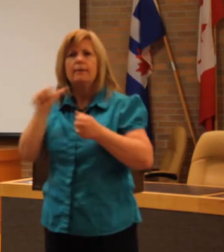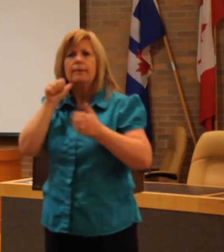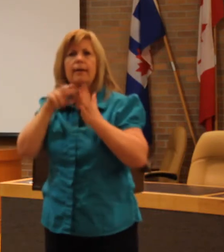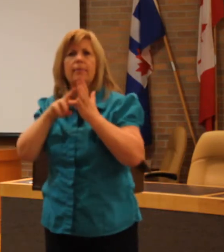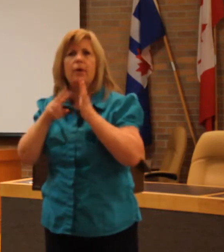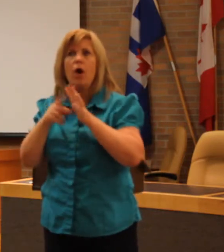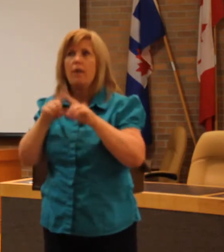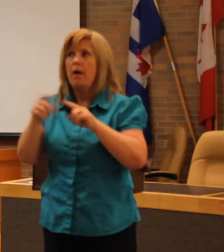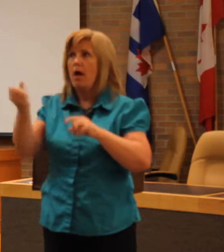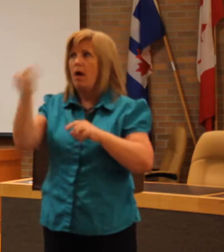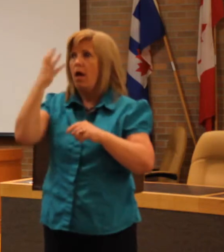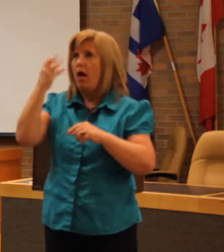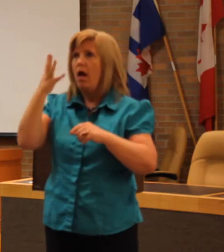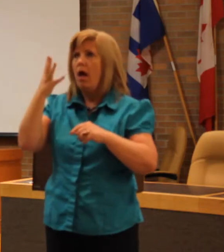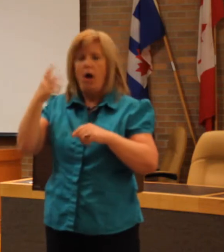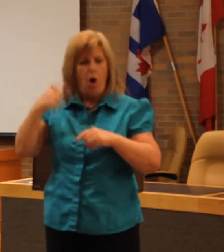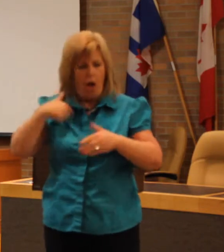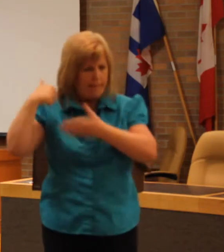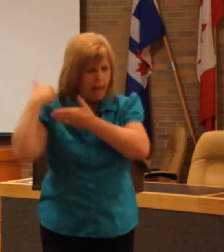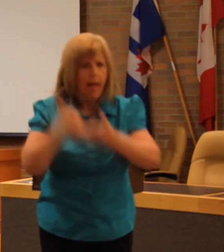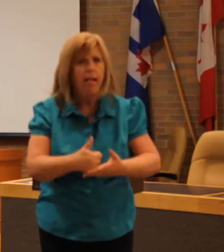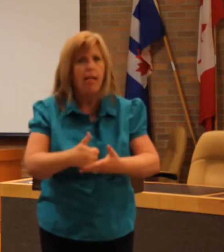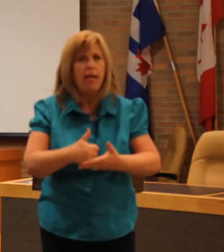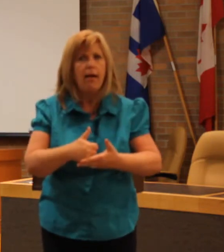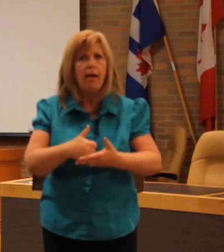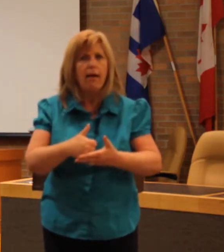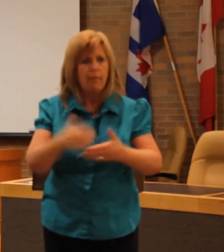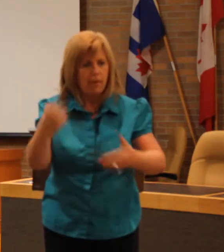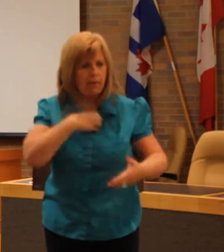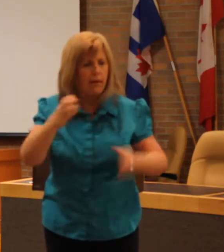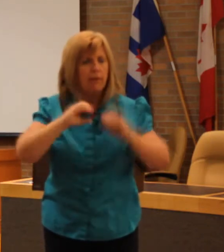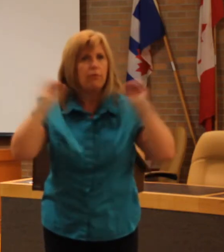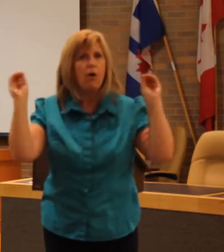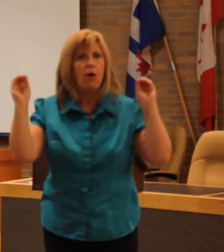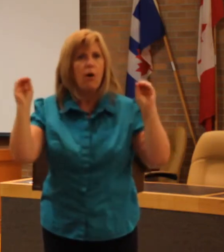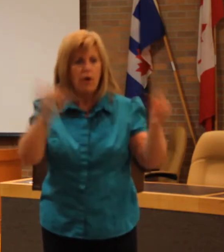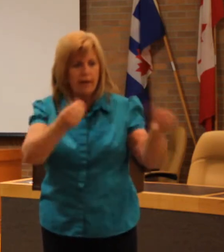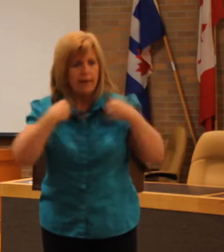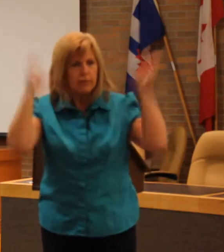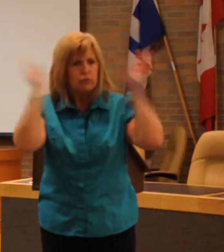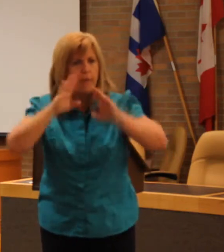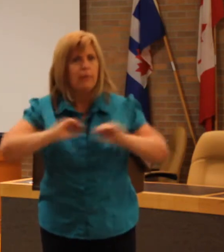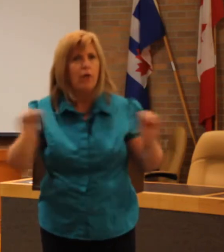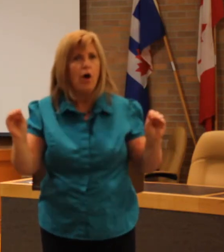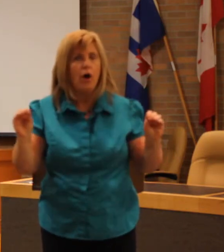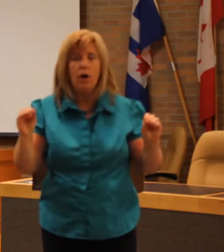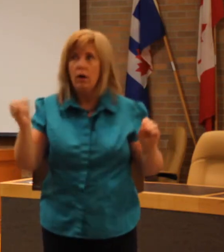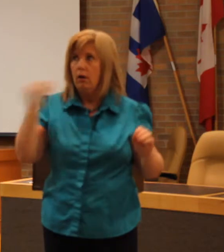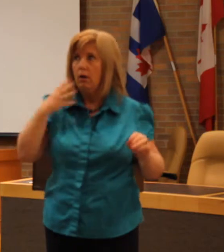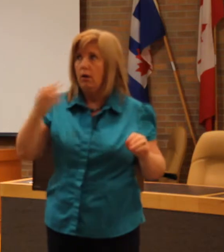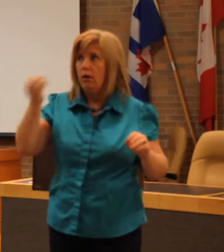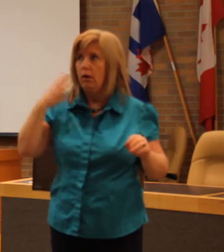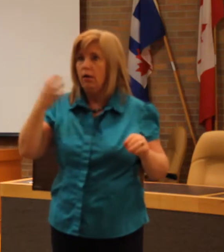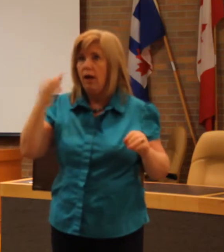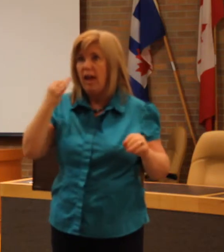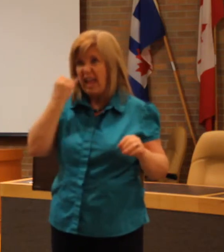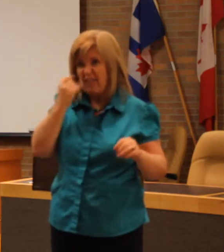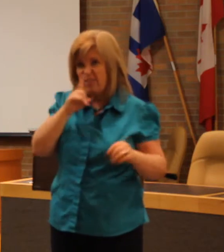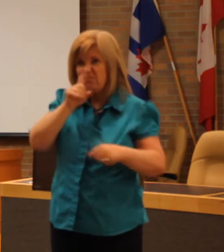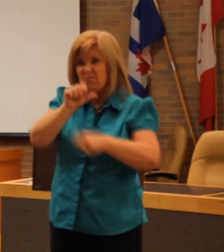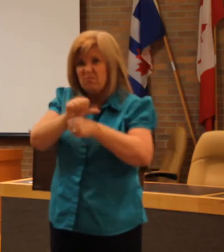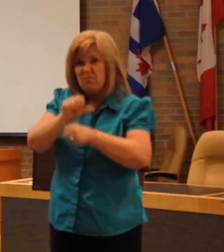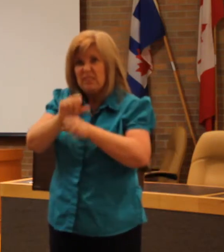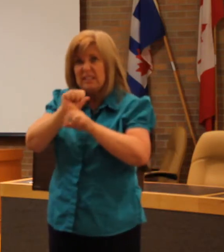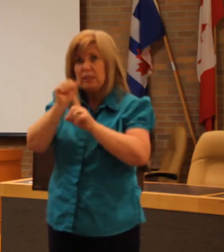you get those messages of, oh, I'm trying to help you, don't object, don't give me problems. If there really was a situation where a